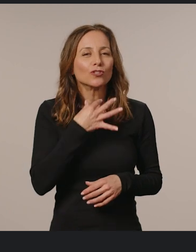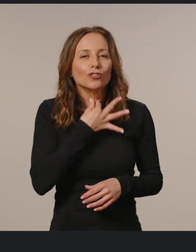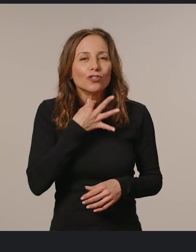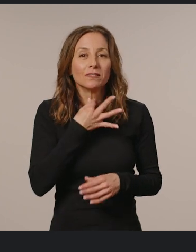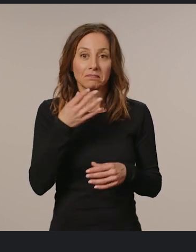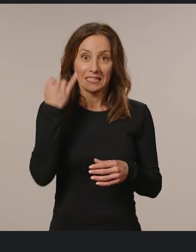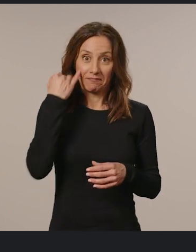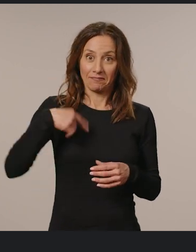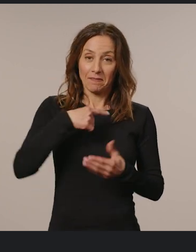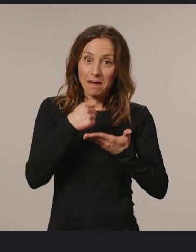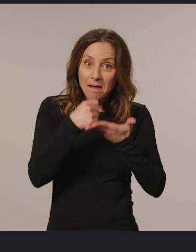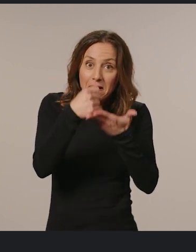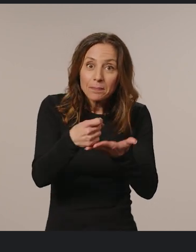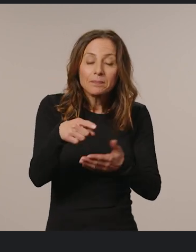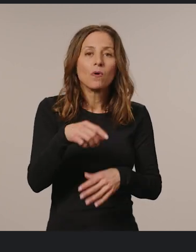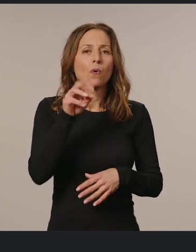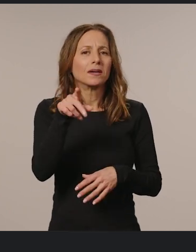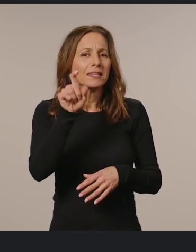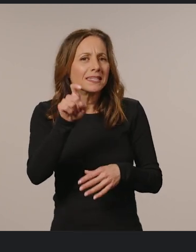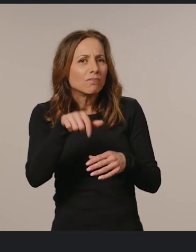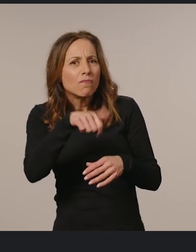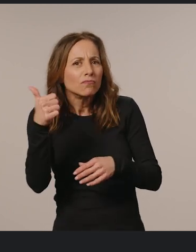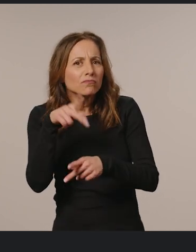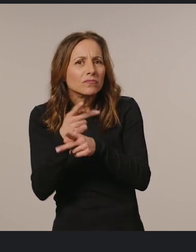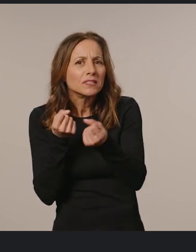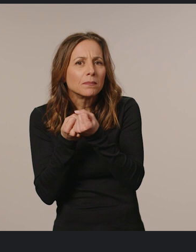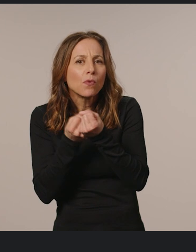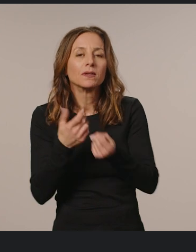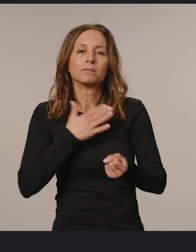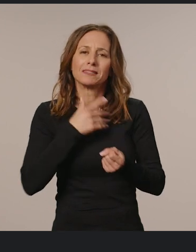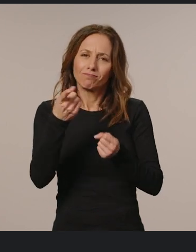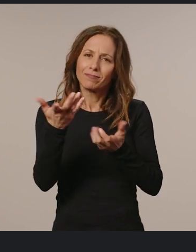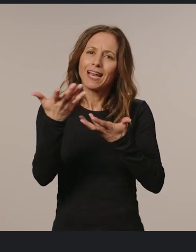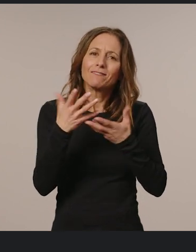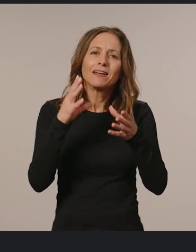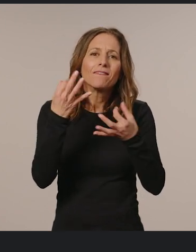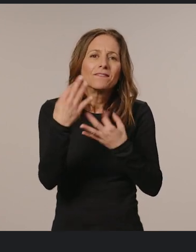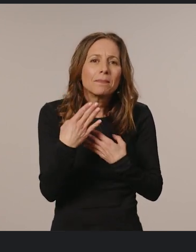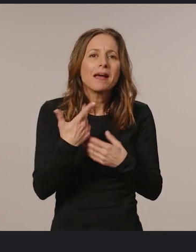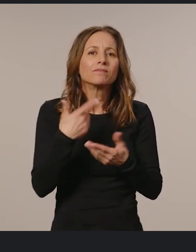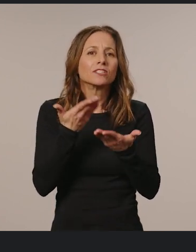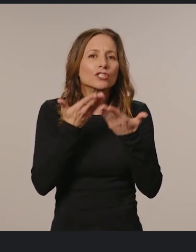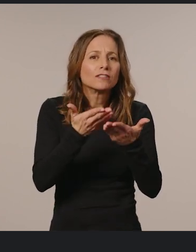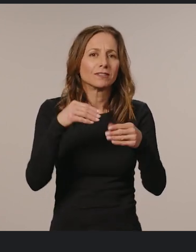if what we are doing helps you, or if you need different kind of support. So please leave your feedback and suggestions in the comments.